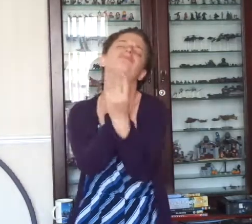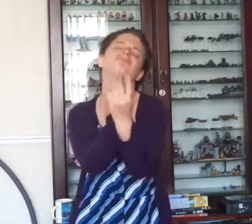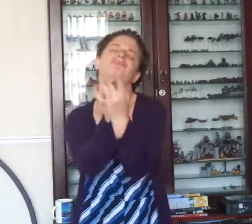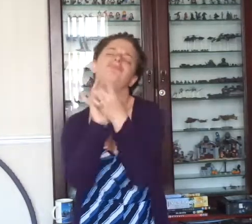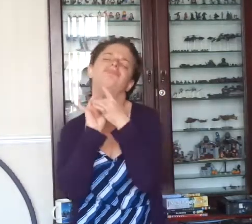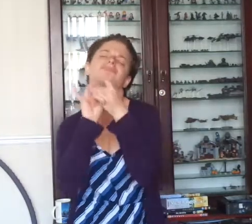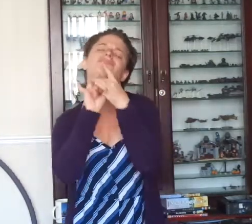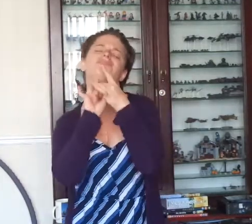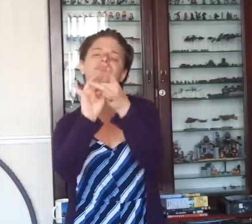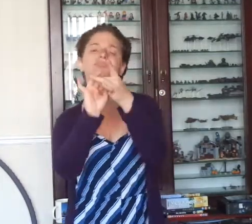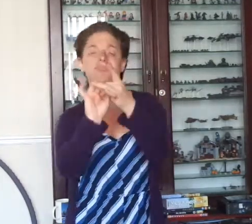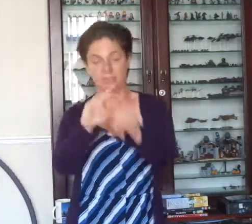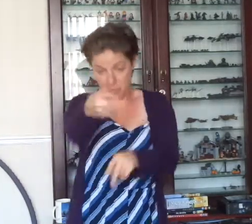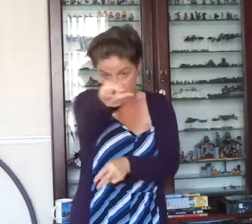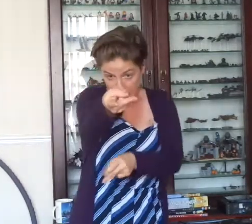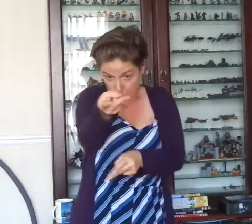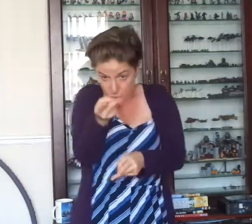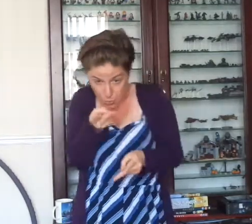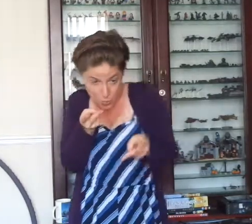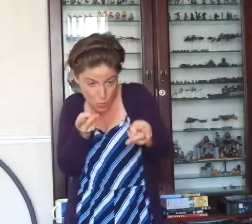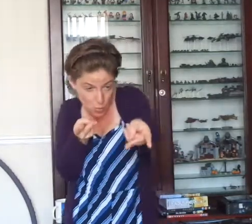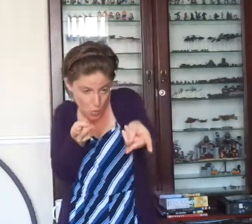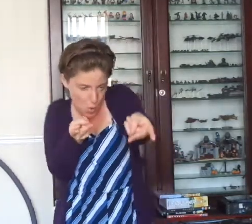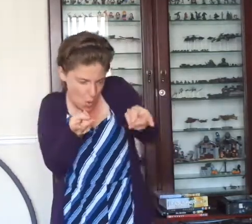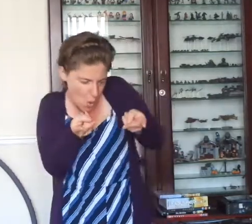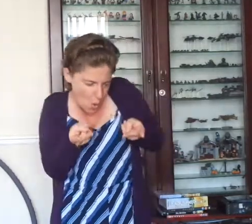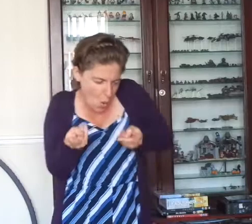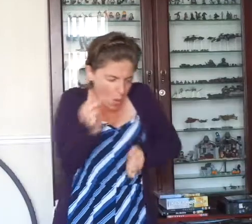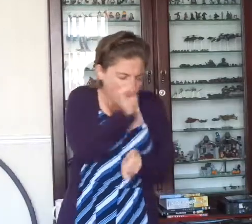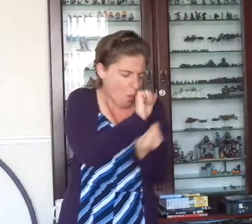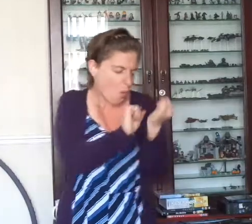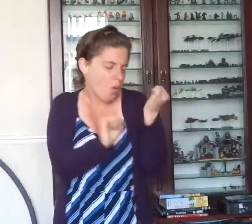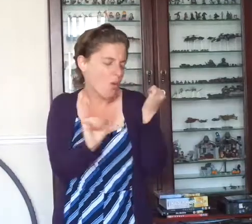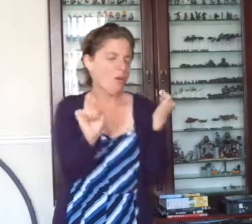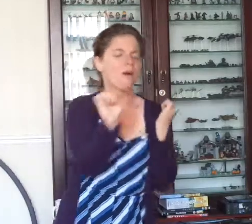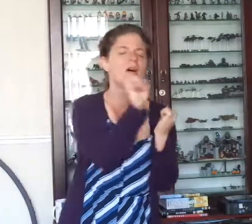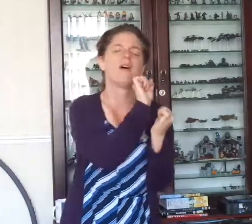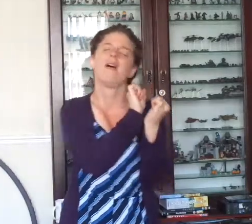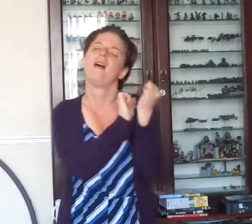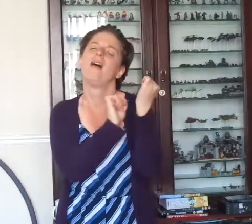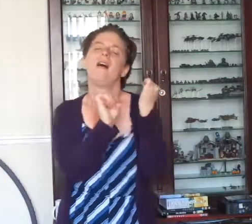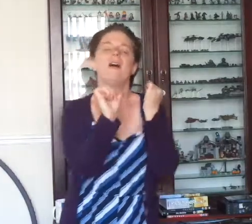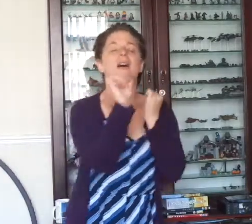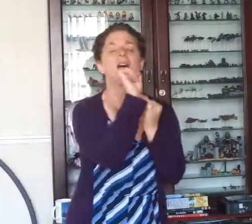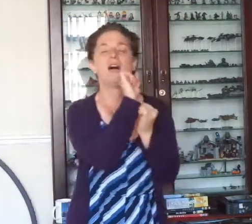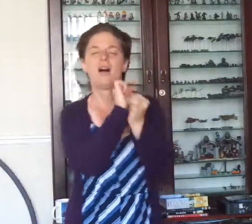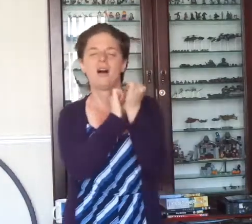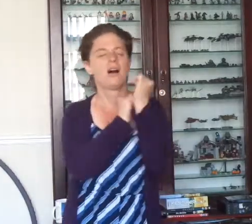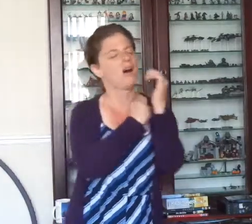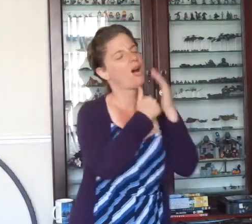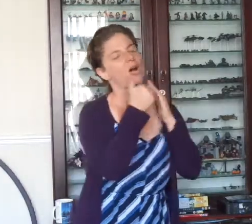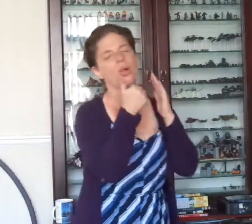down beside you, let me always be with you.